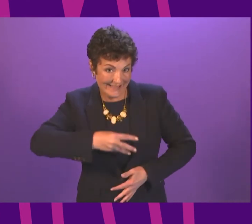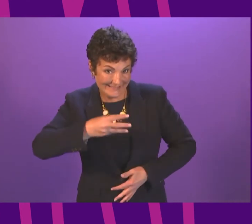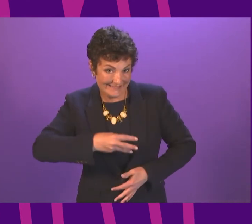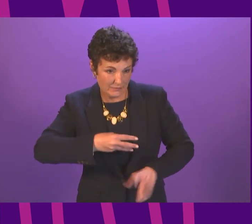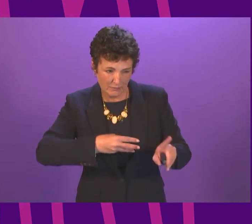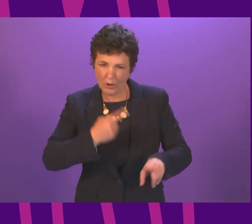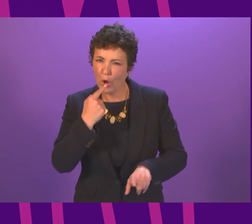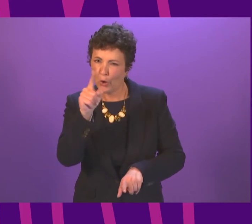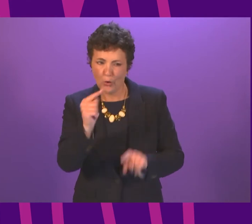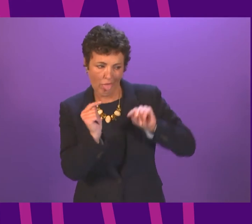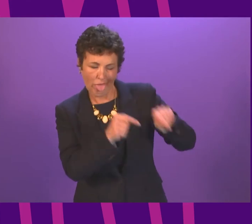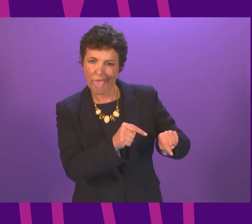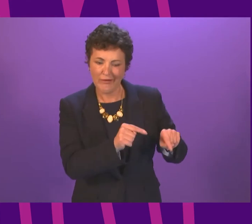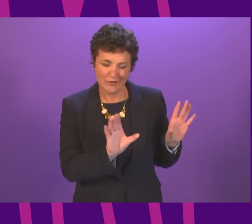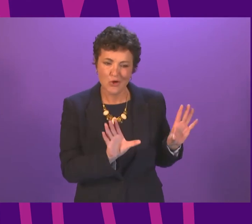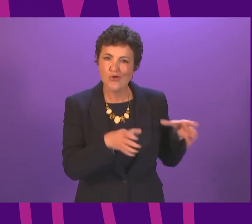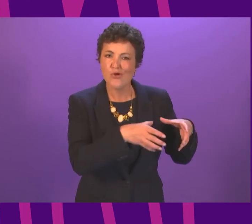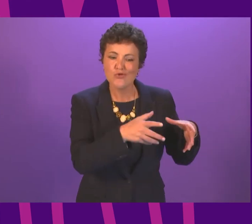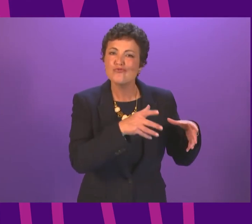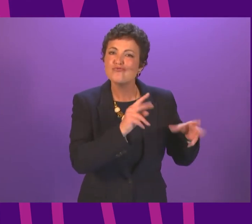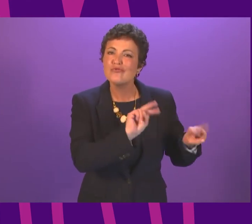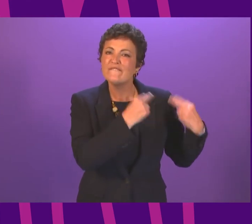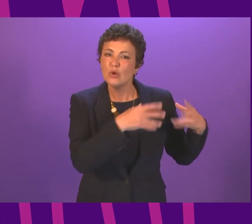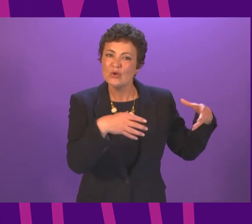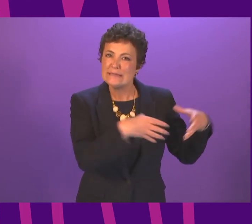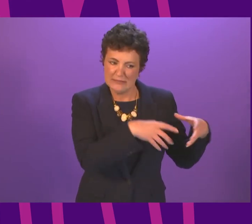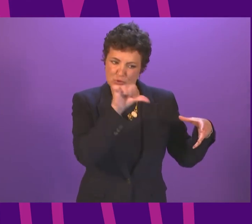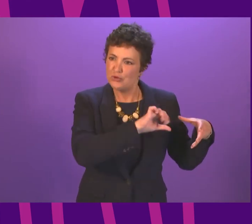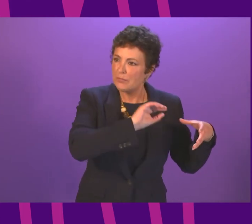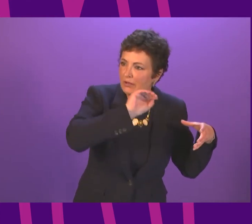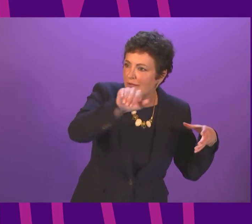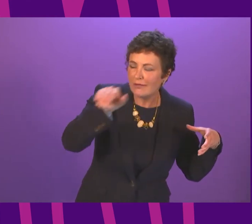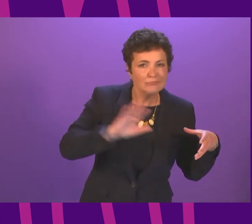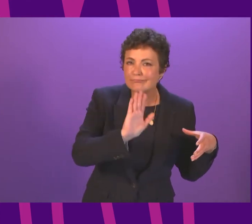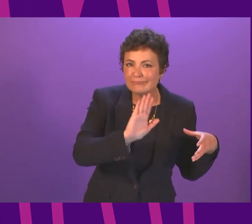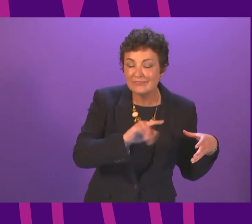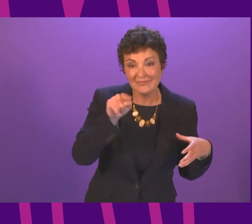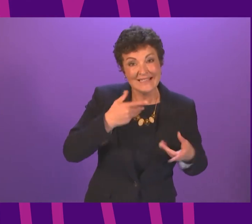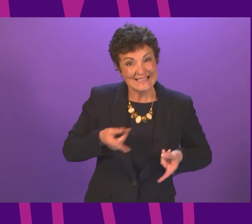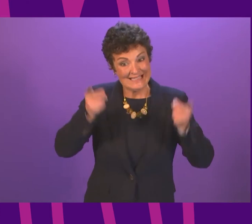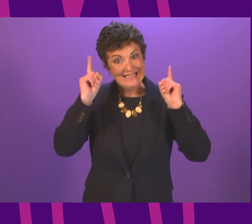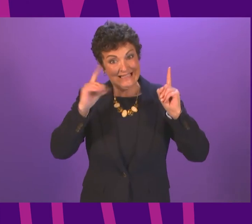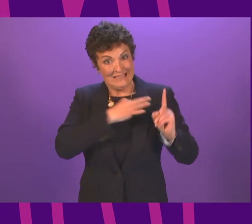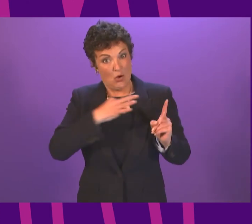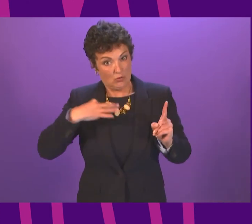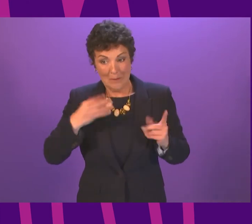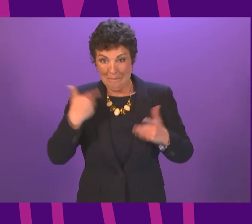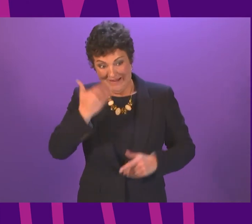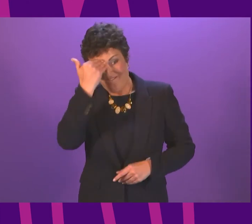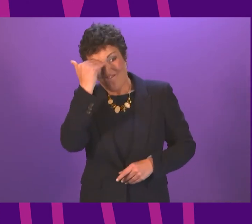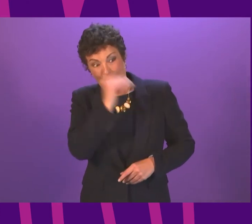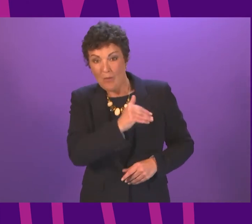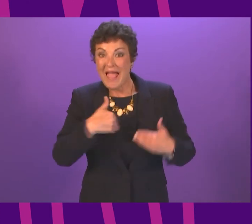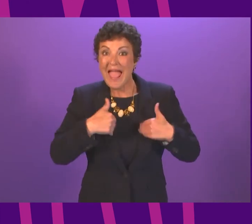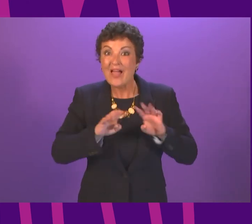shouldn't be the ones that were trying to inform that family because senior clinicians actually informed the Health Board about the death of two children months